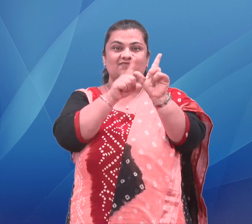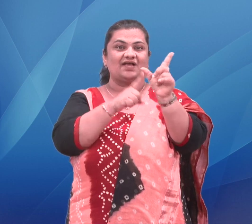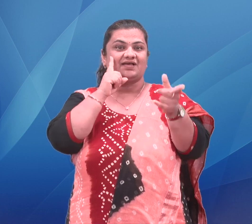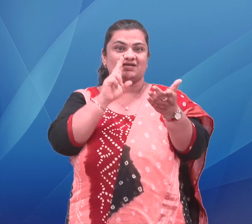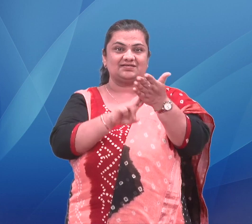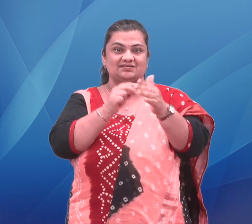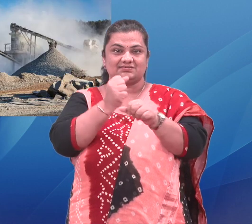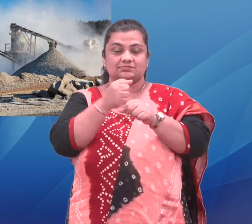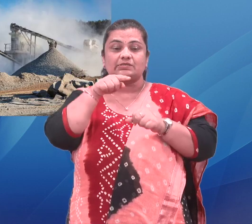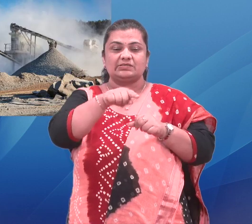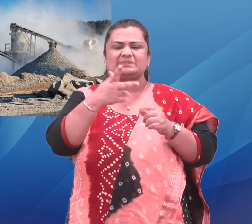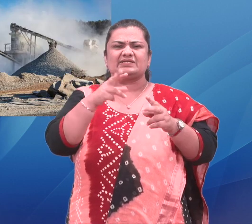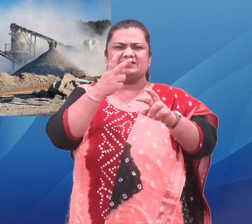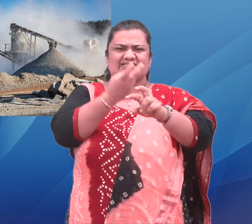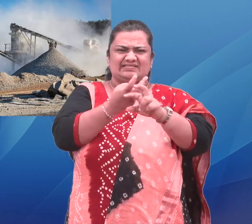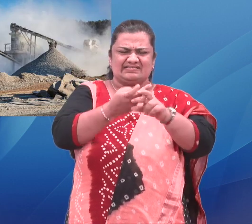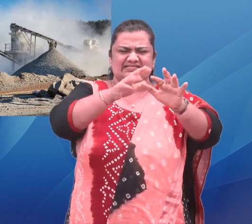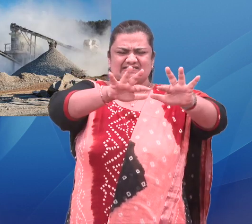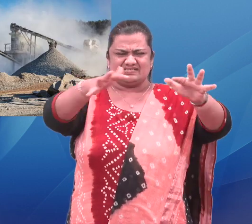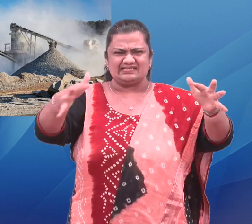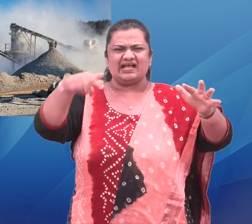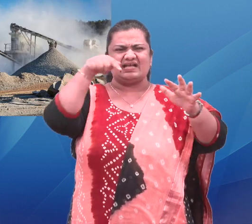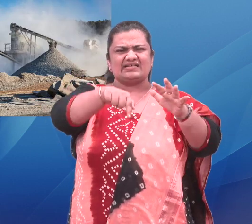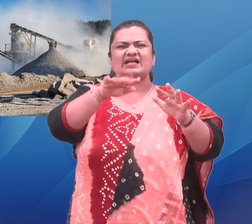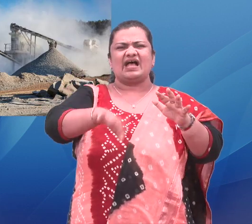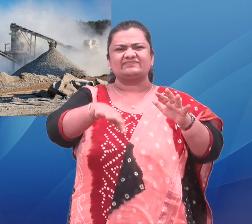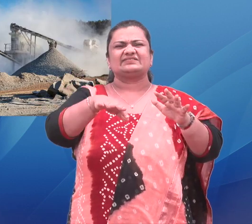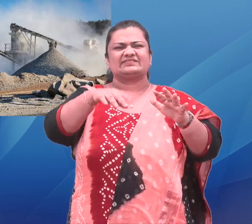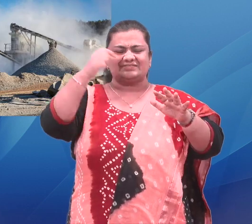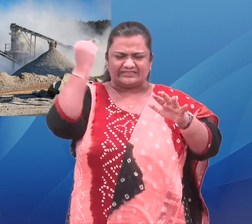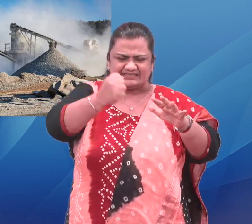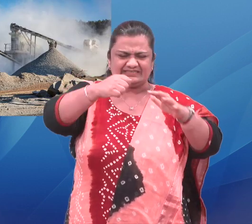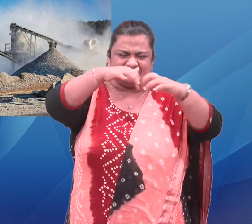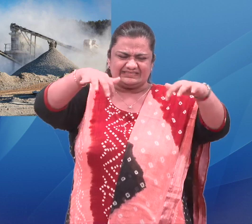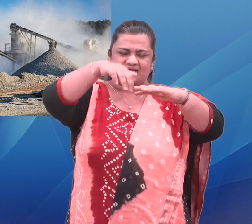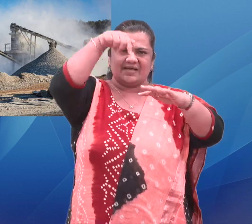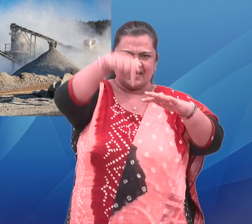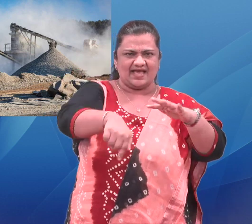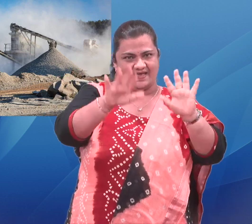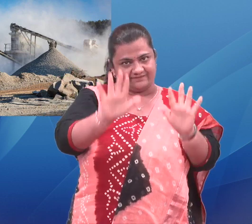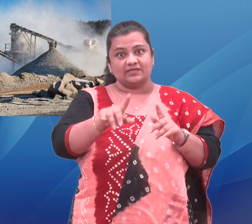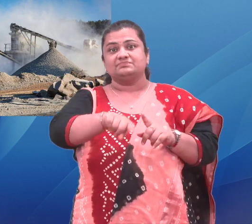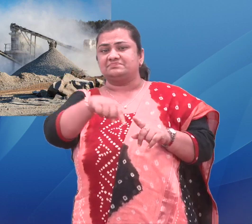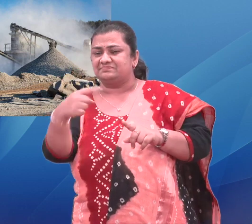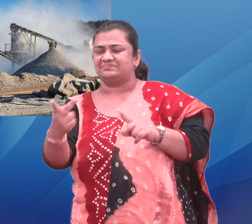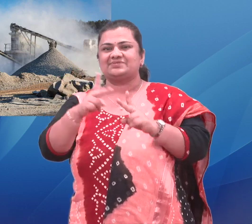and the resultant environmental damages in the eco-sensitive zones, ESZs of Kerala will be scientifically